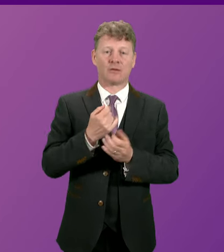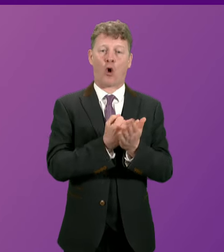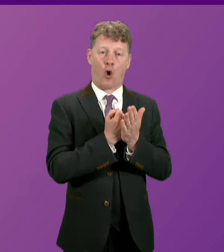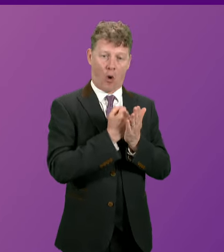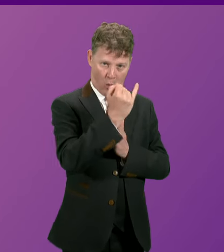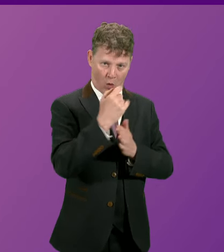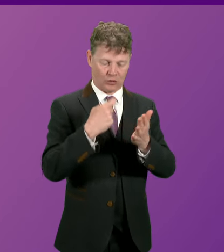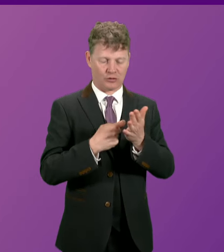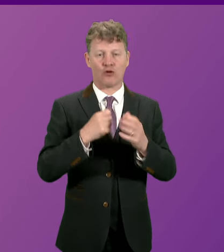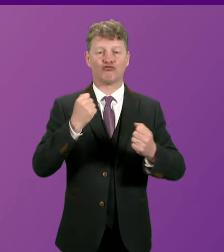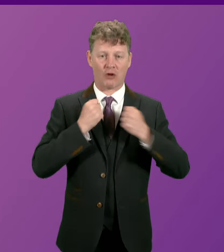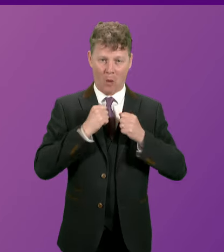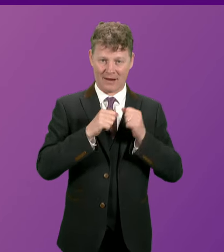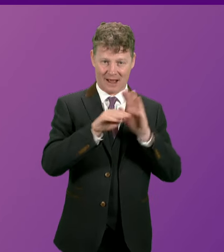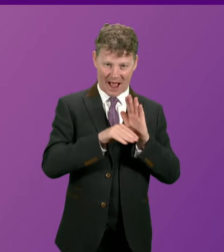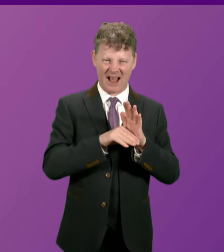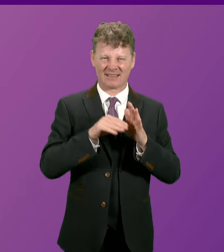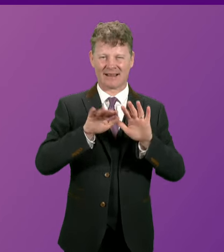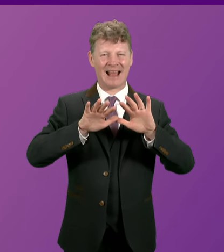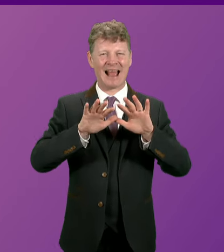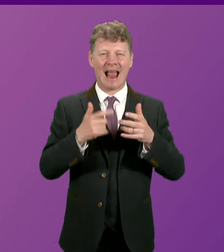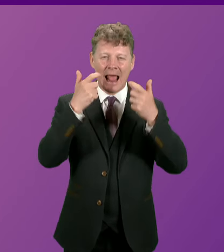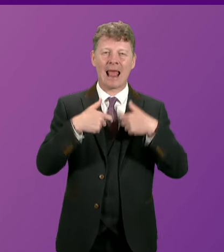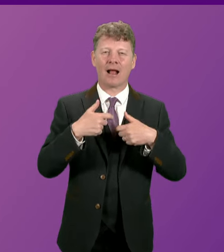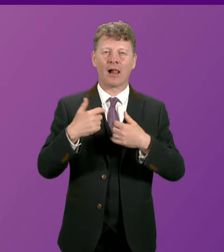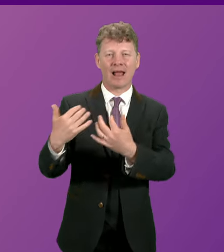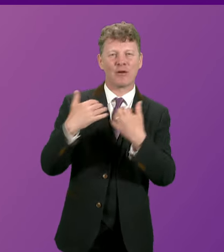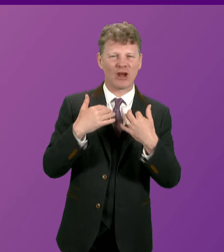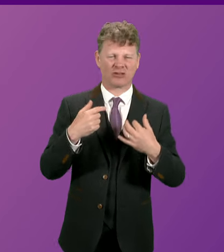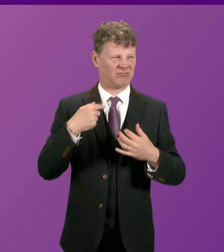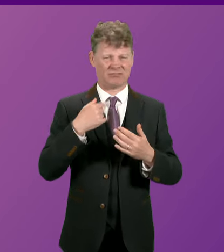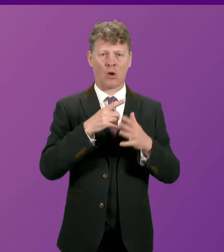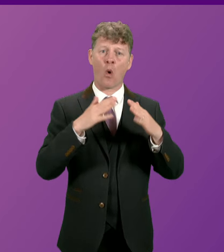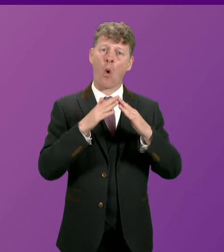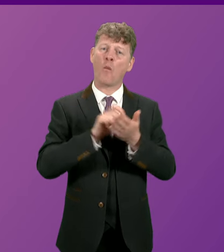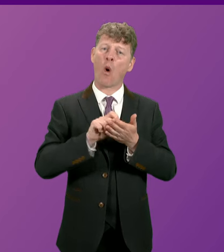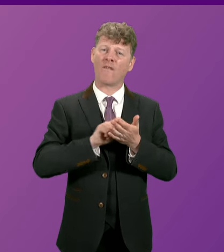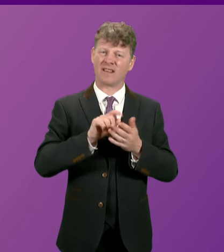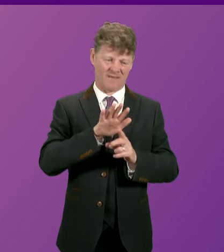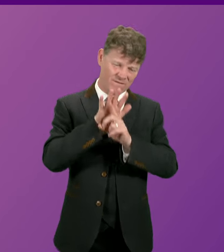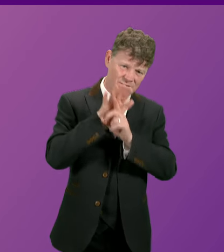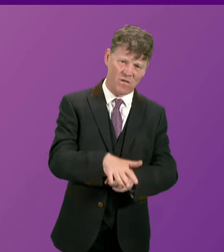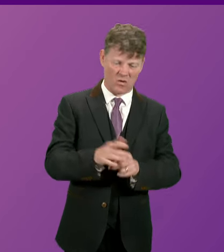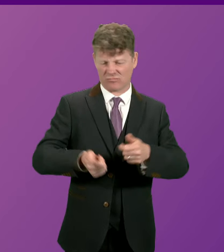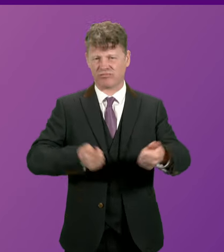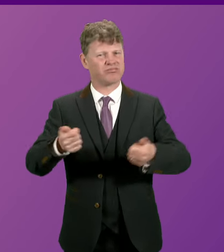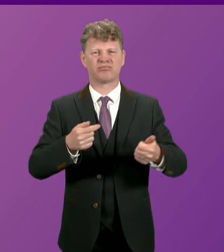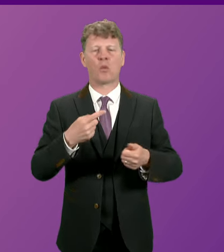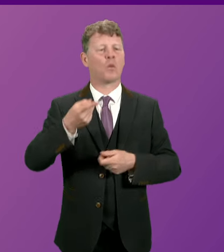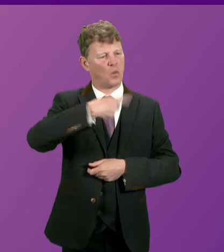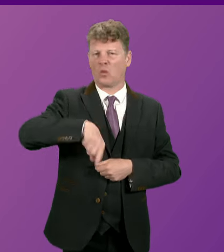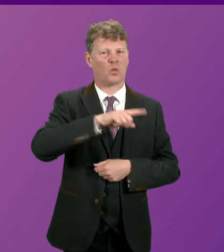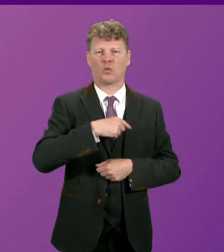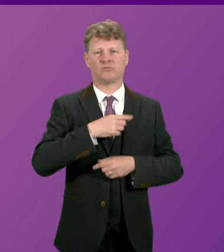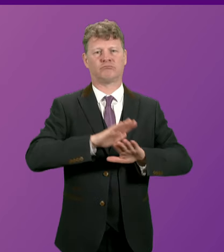Act an illegal migration act. I deplore the inhumane Home Office enforcement action that we've seen detaining